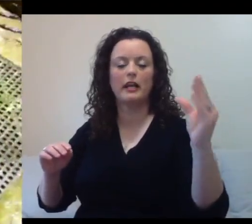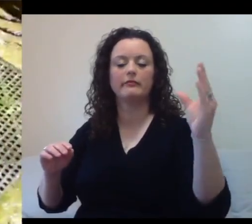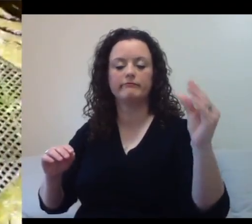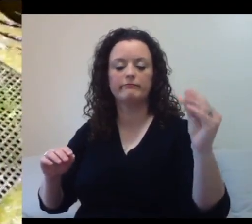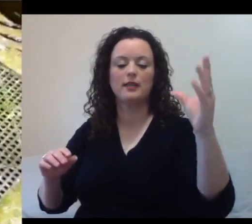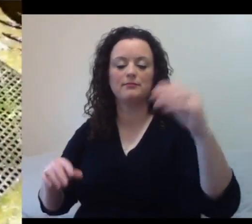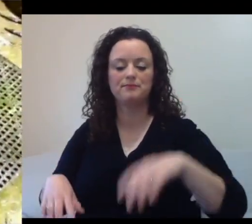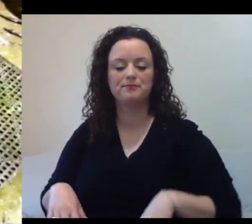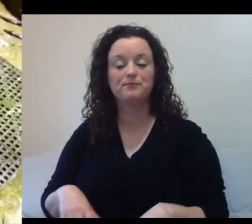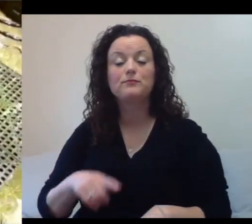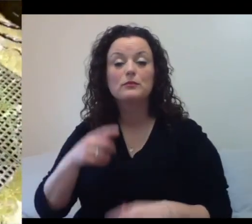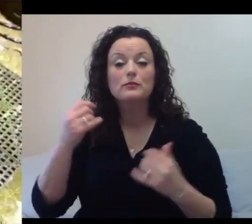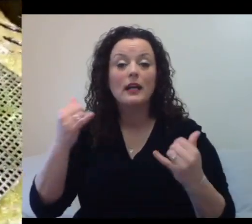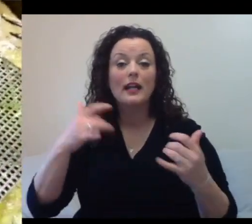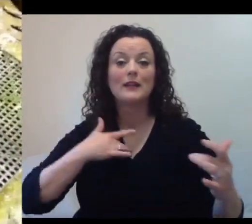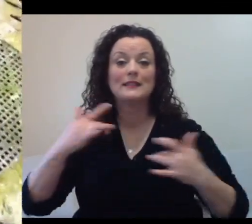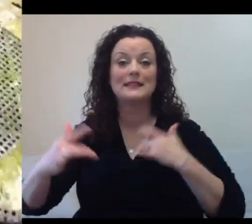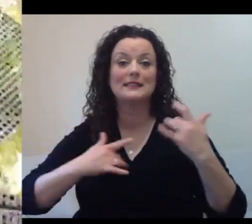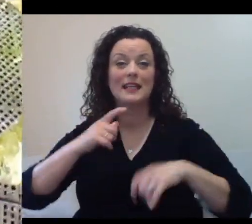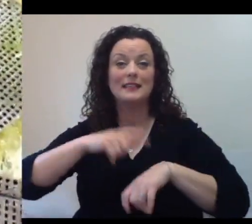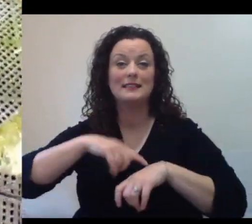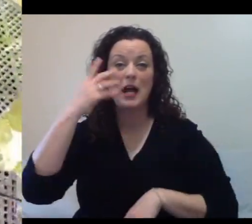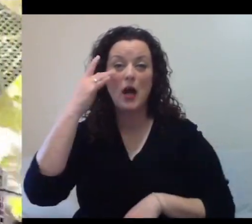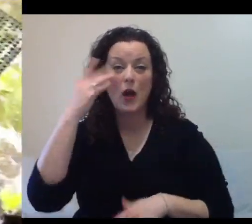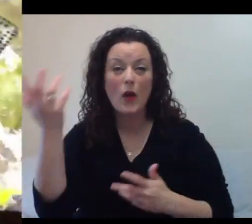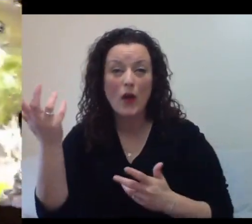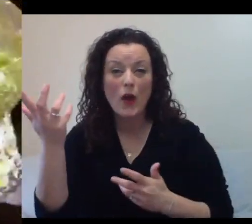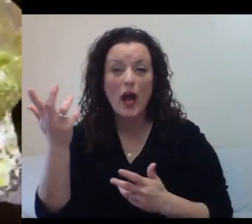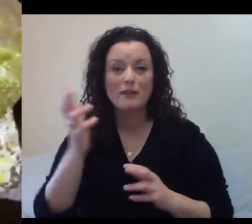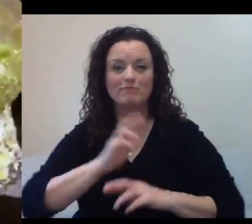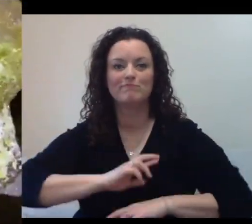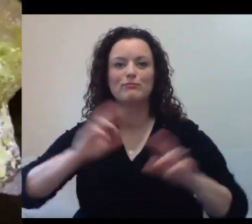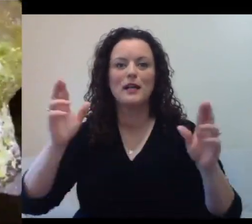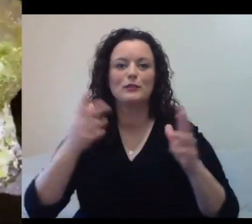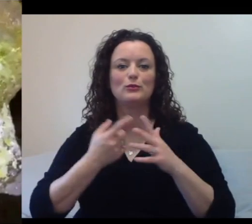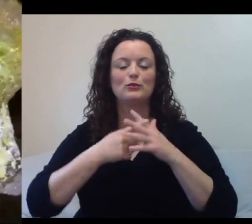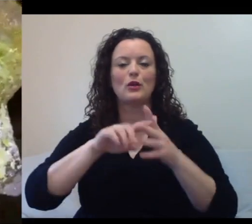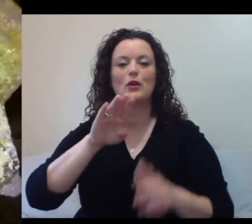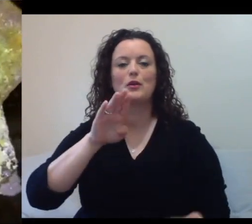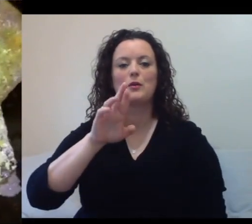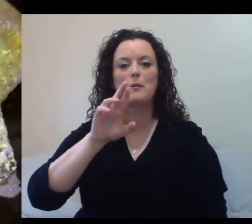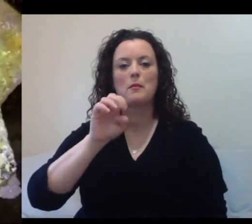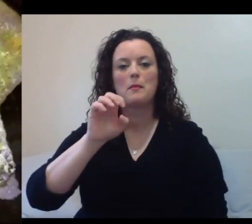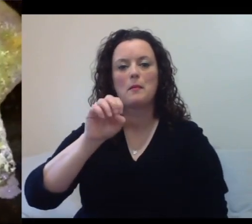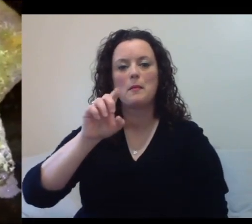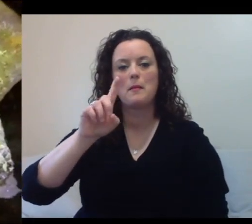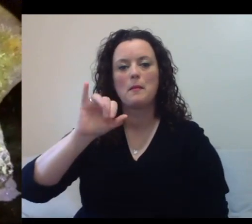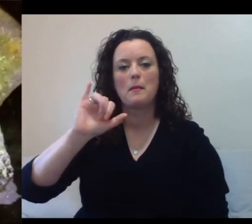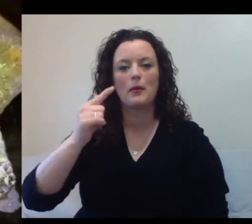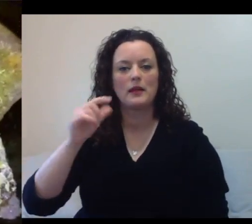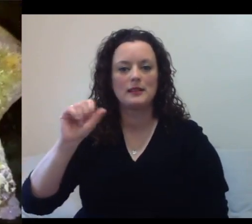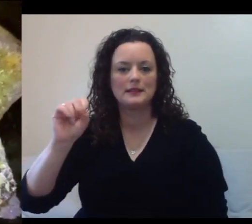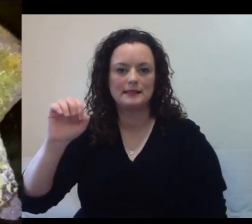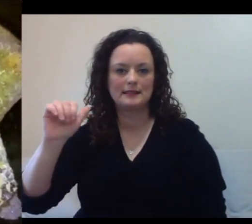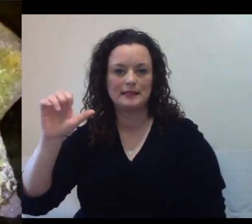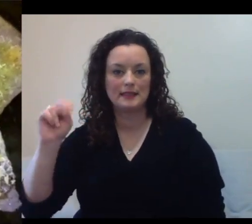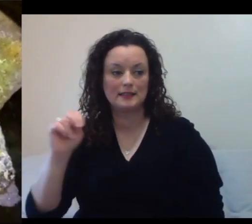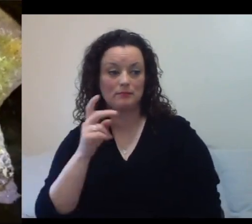we're getting ready to start our breeding season. And if you look at our king penguins over here, can see they look a little bit different.